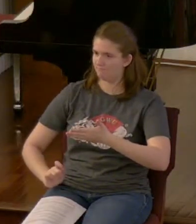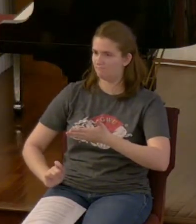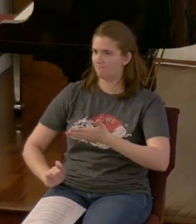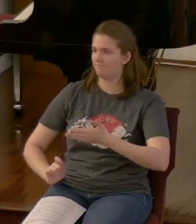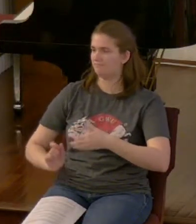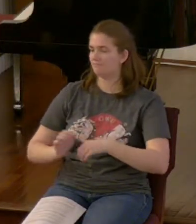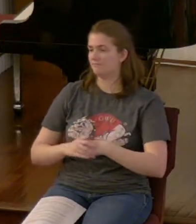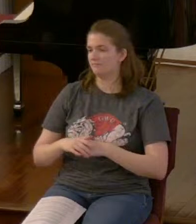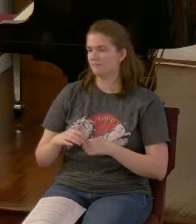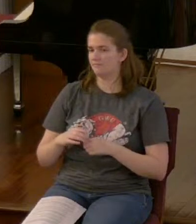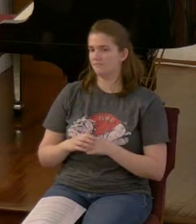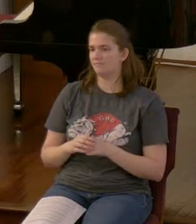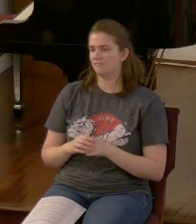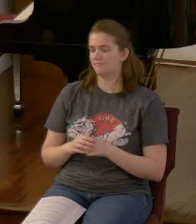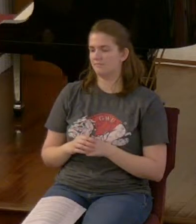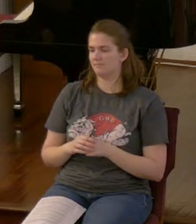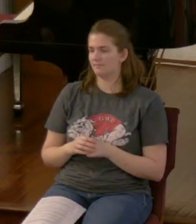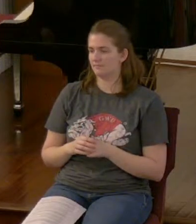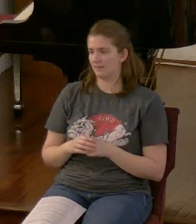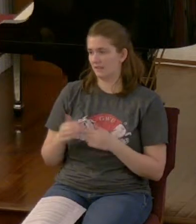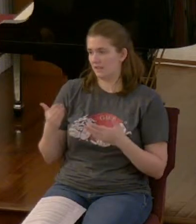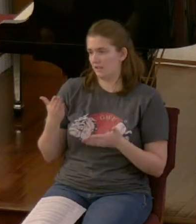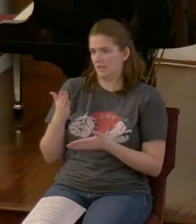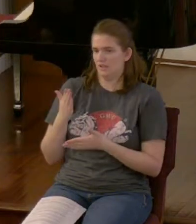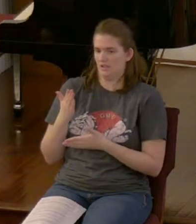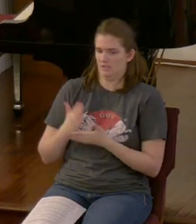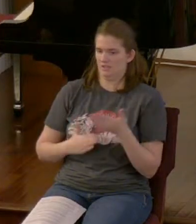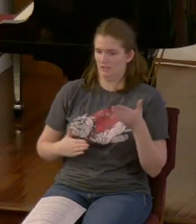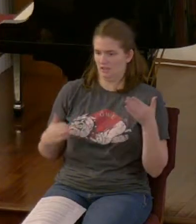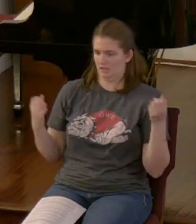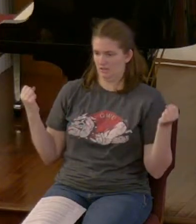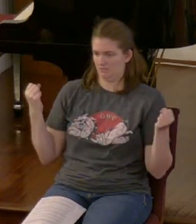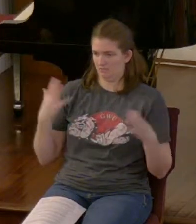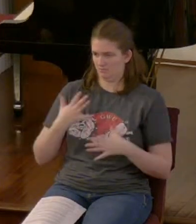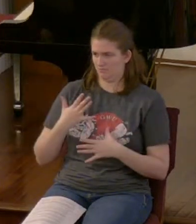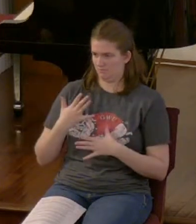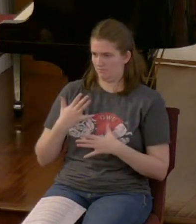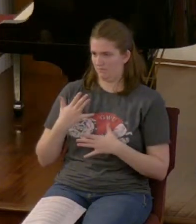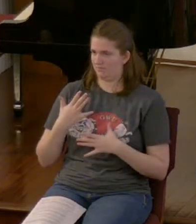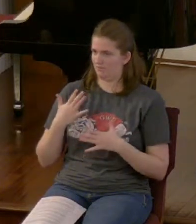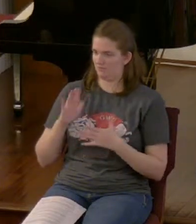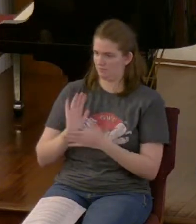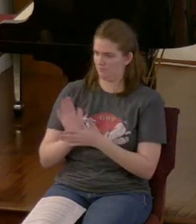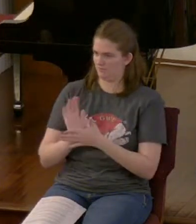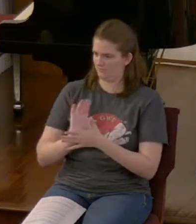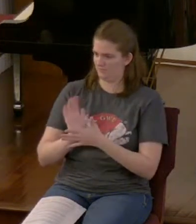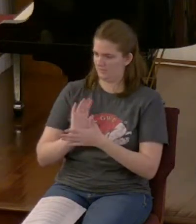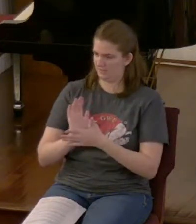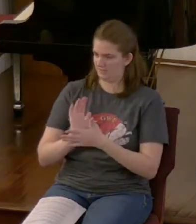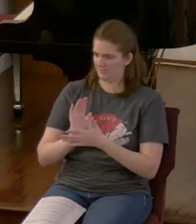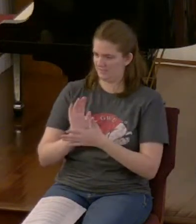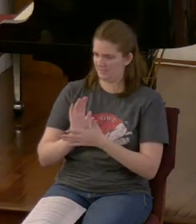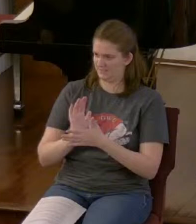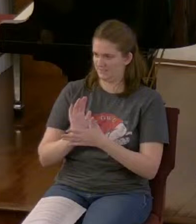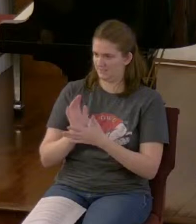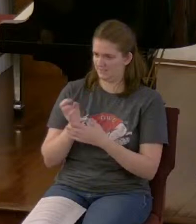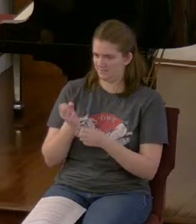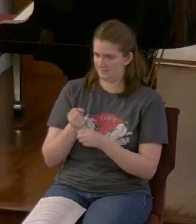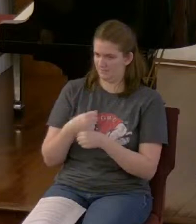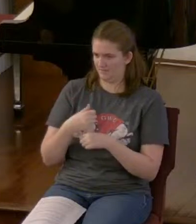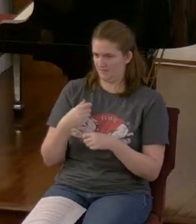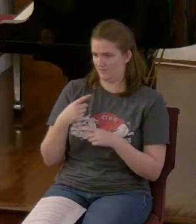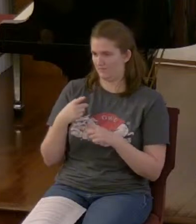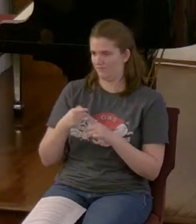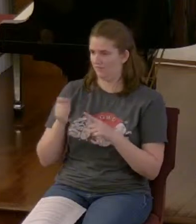Let's face it. There's horror movies that are made from that stuff. Those kind of imagery and what he saw. The